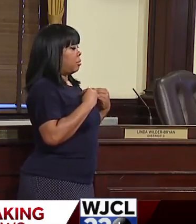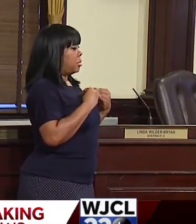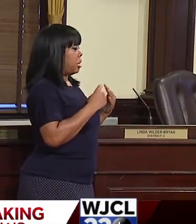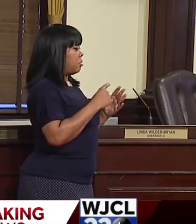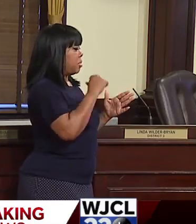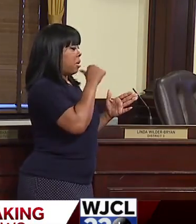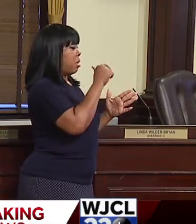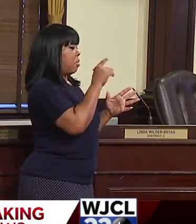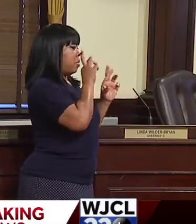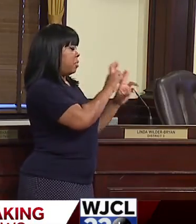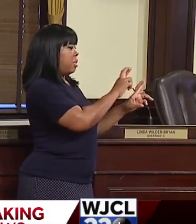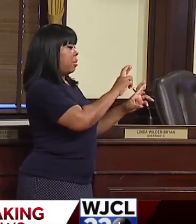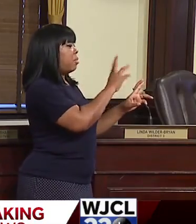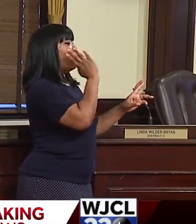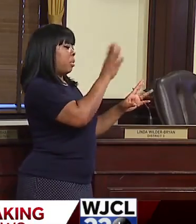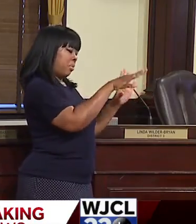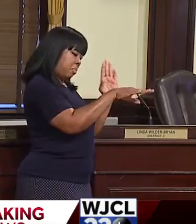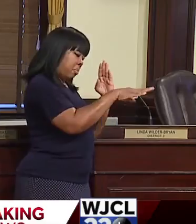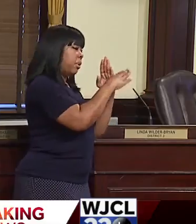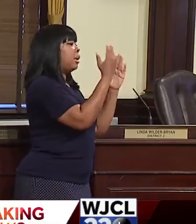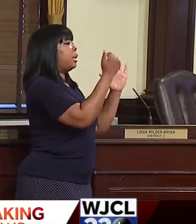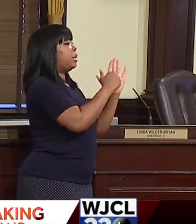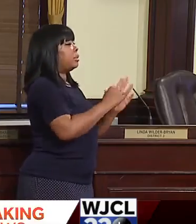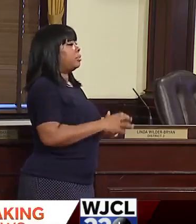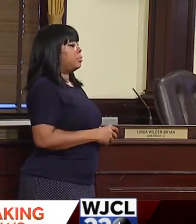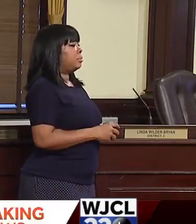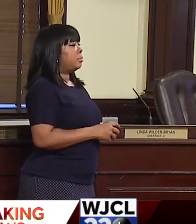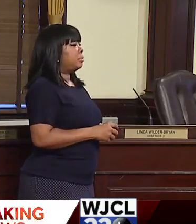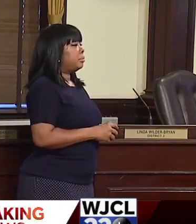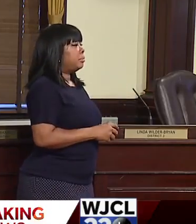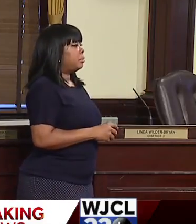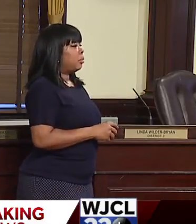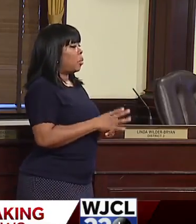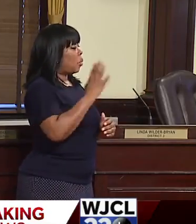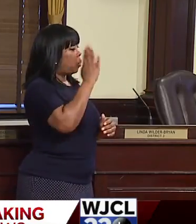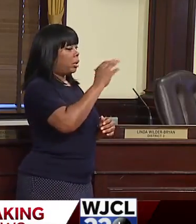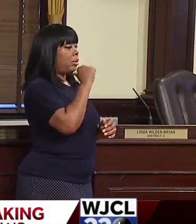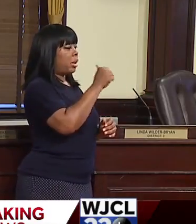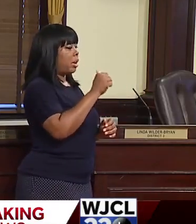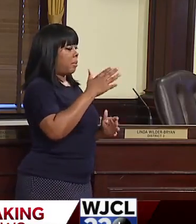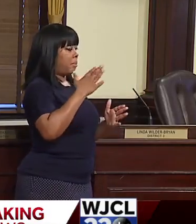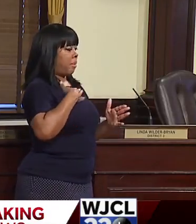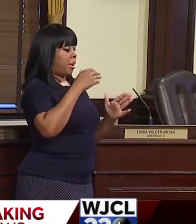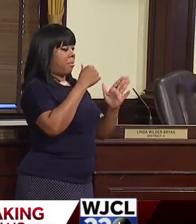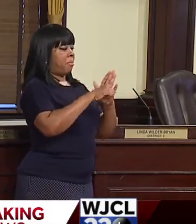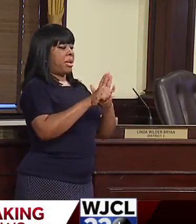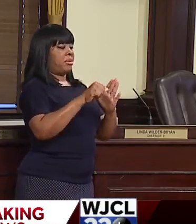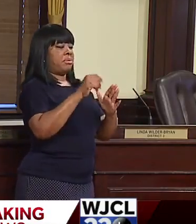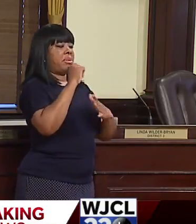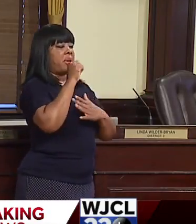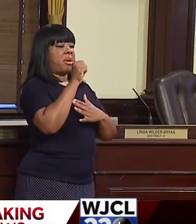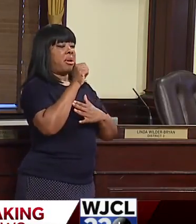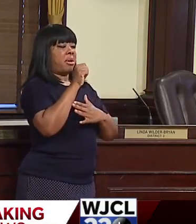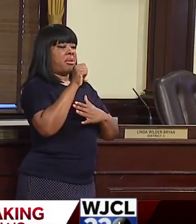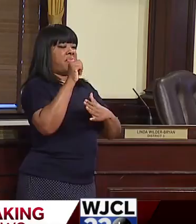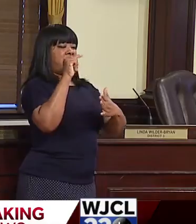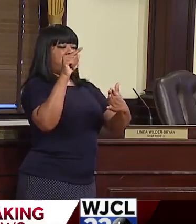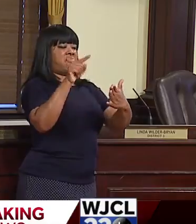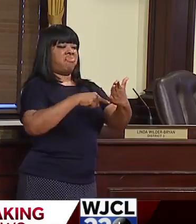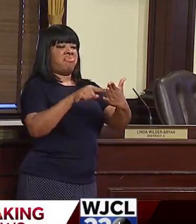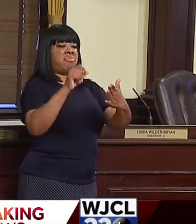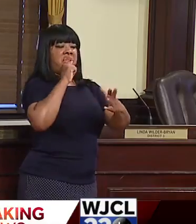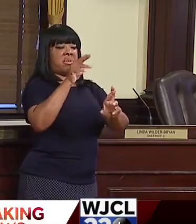again. Um, you know, what they're not going to do is come on my page and disrespect any of my